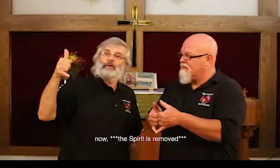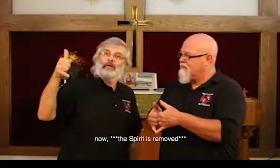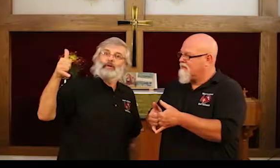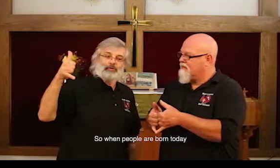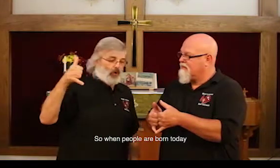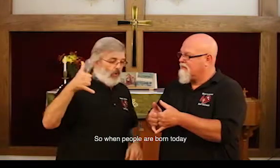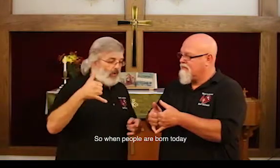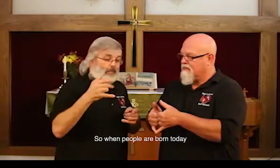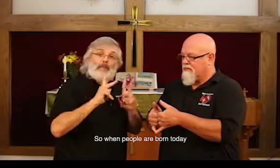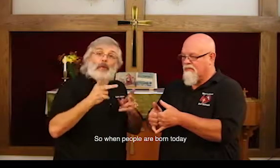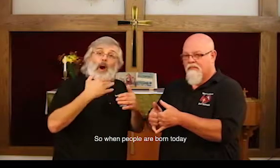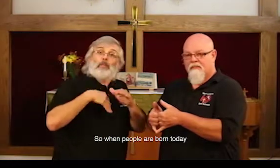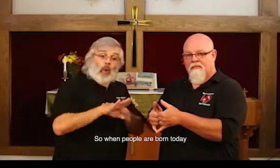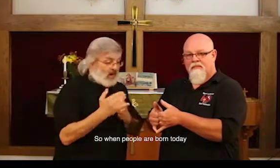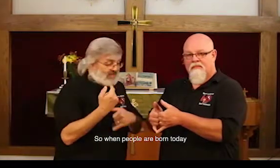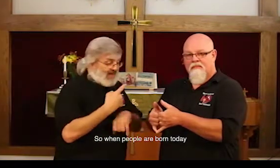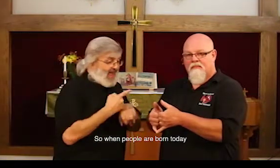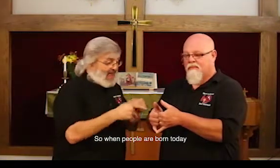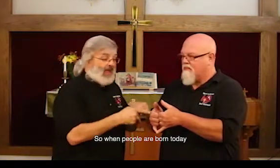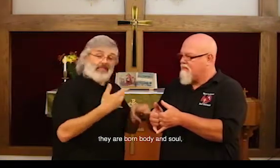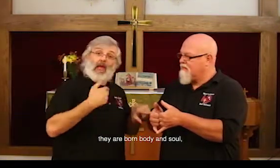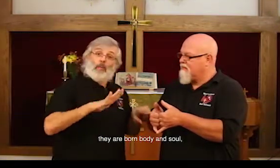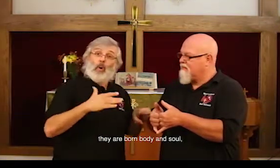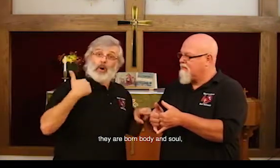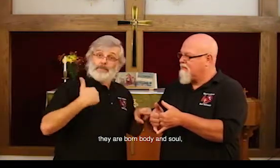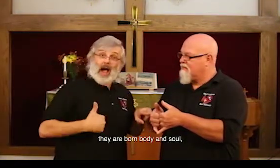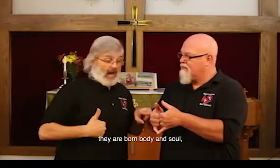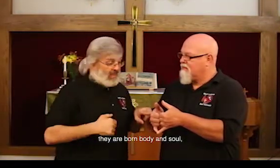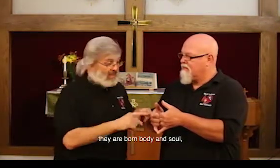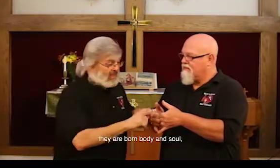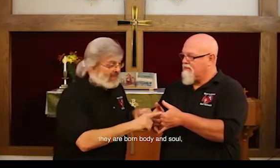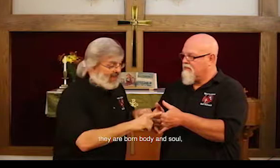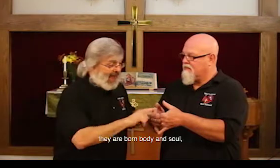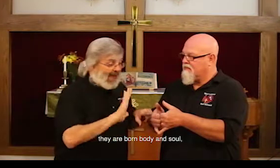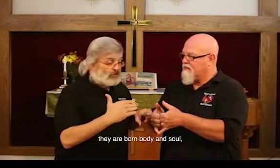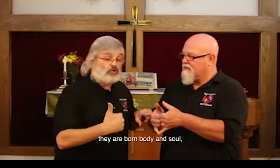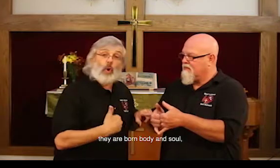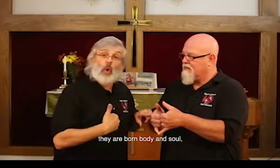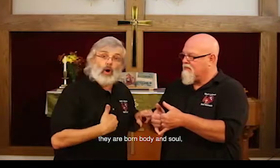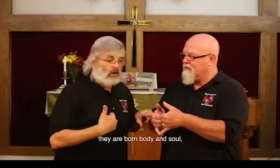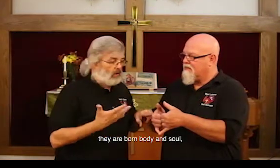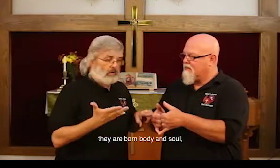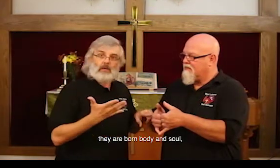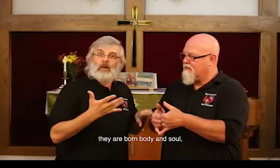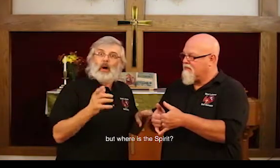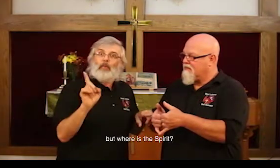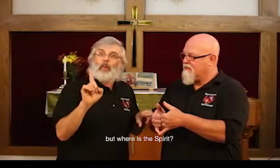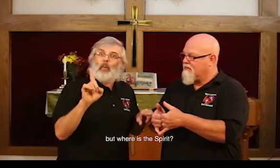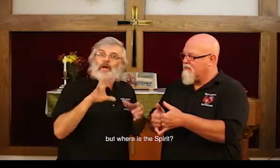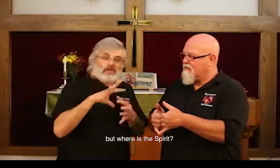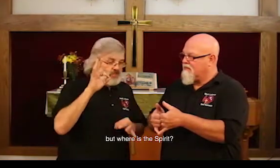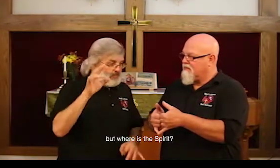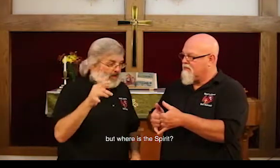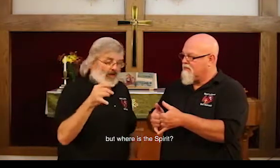so when people are born today, they are born body, and soul, but where's the spirit,